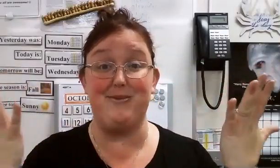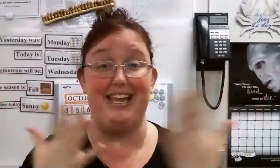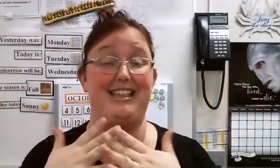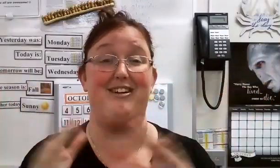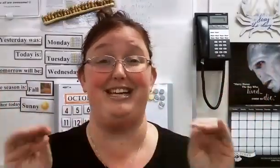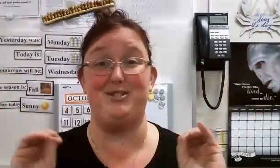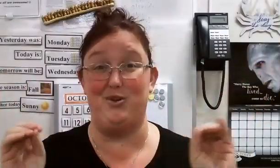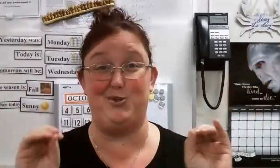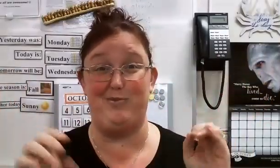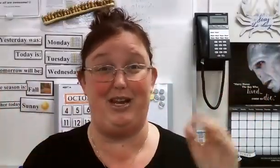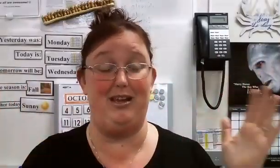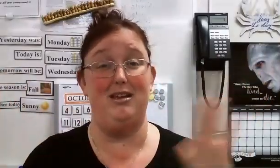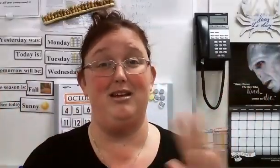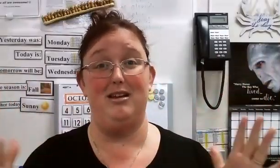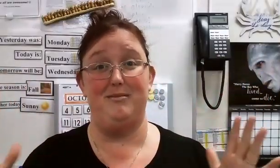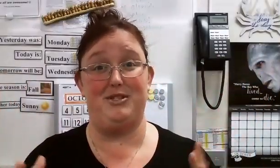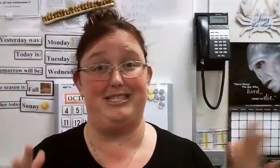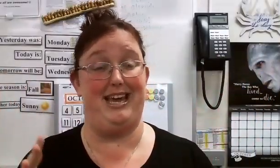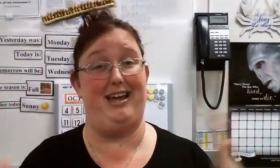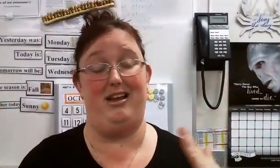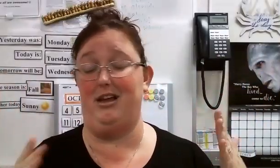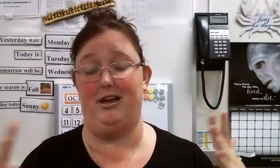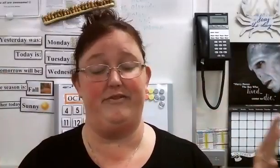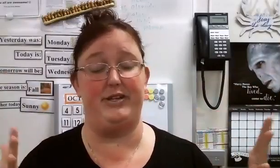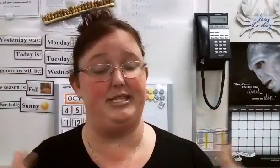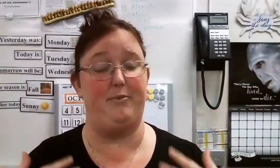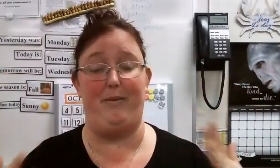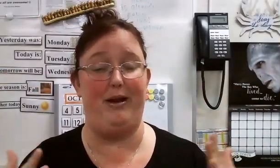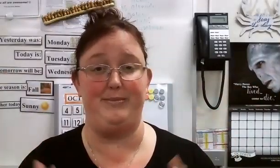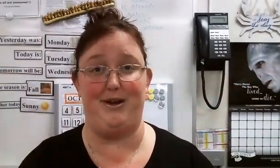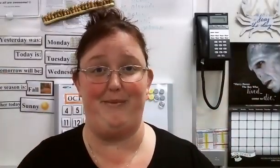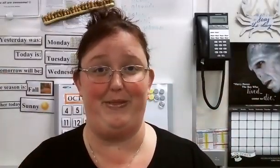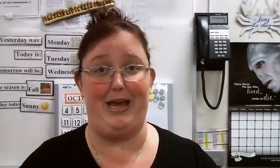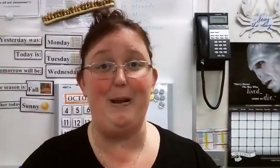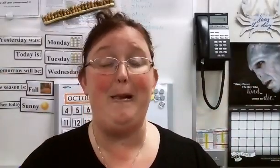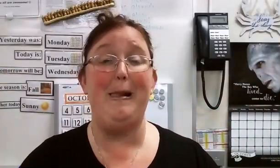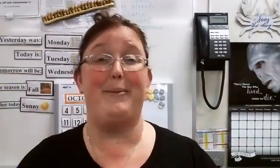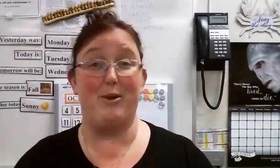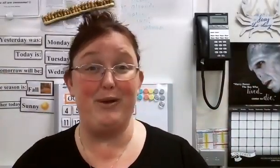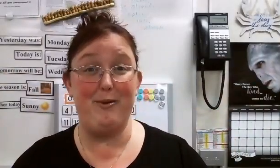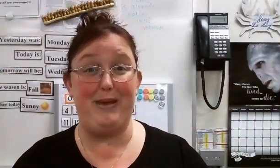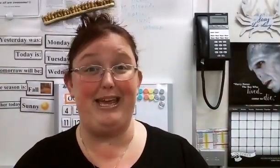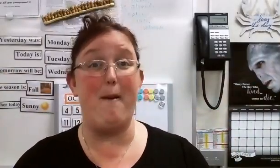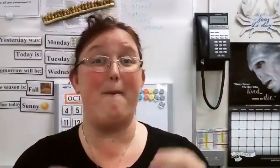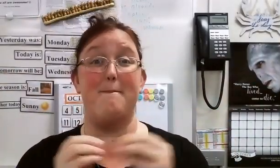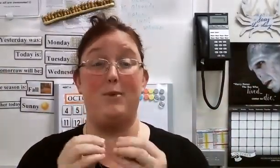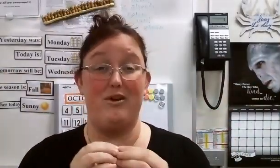20th, there is no Zoom meeting. Jessica had a conflicting appointment and I'm sorry about that. But there will be more